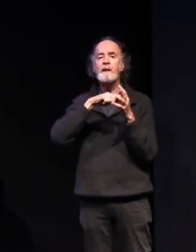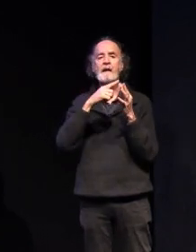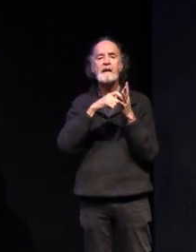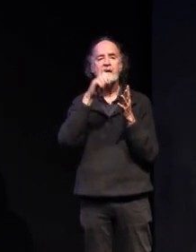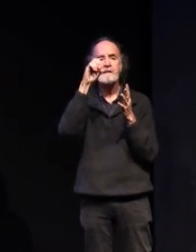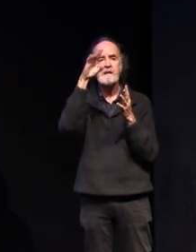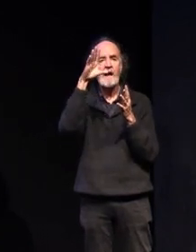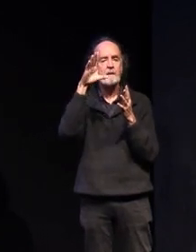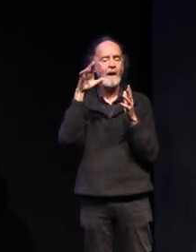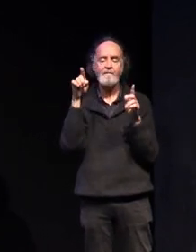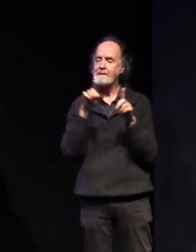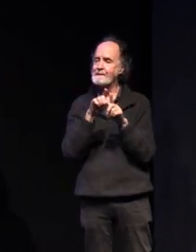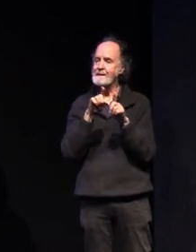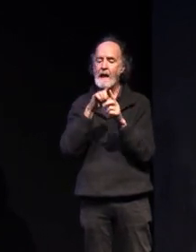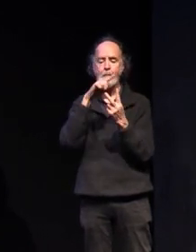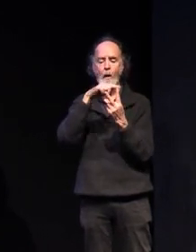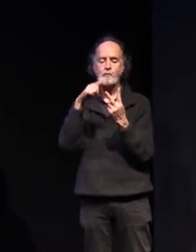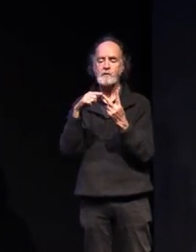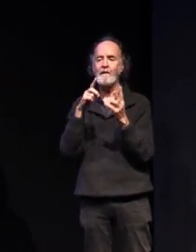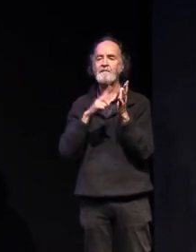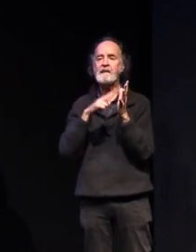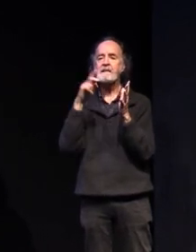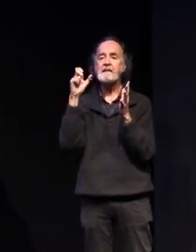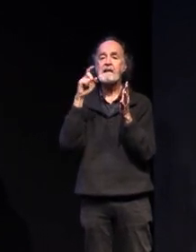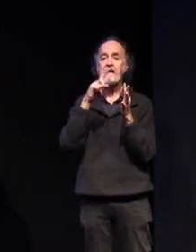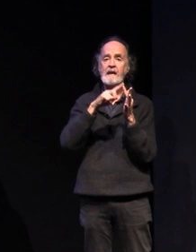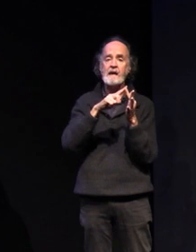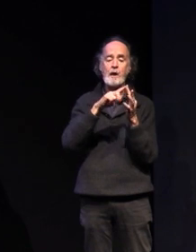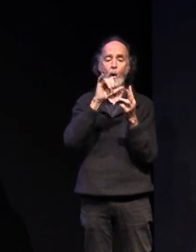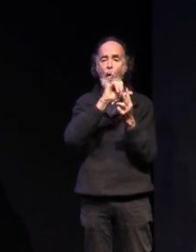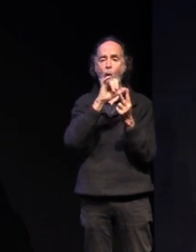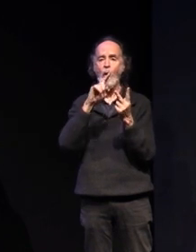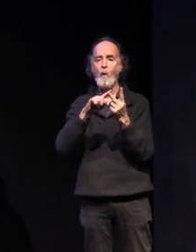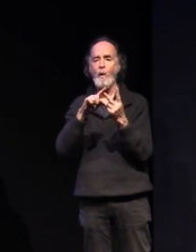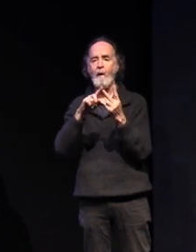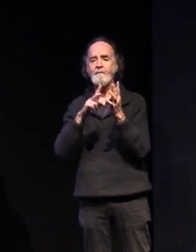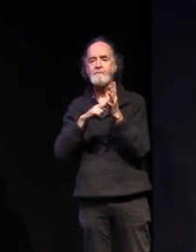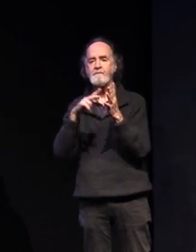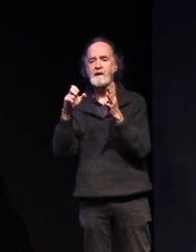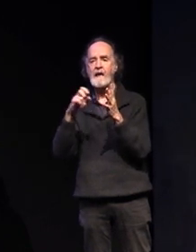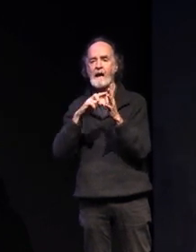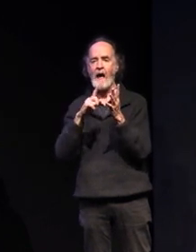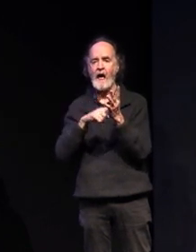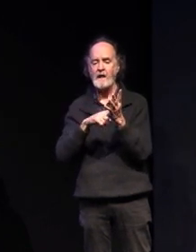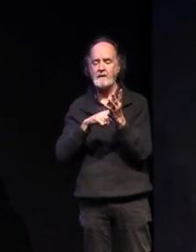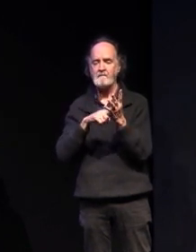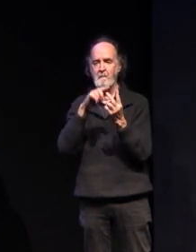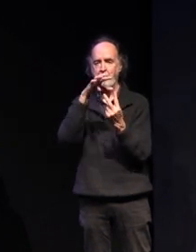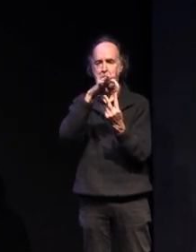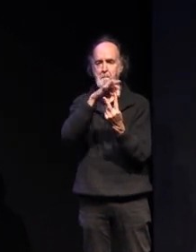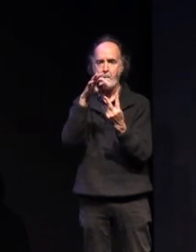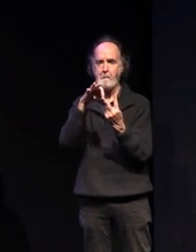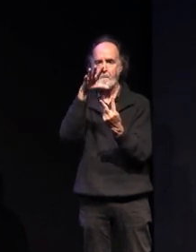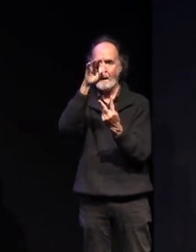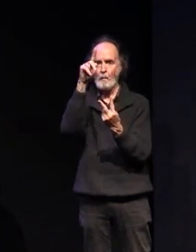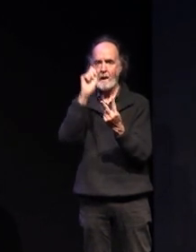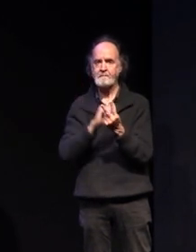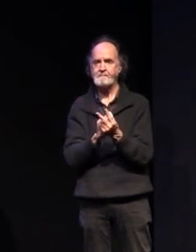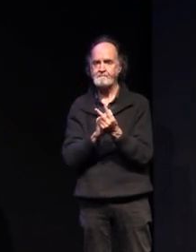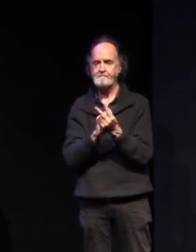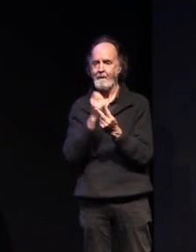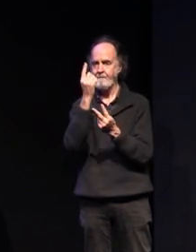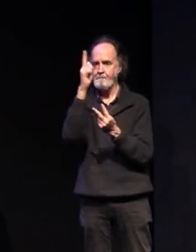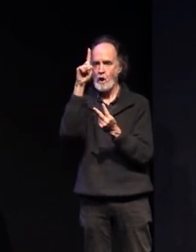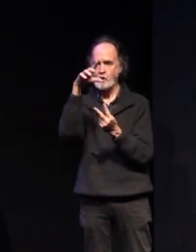will get the same option so vce next year or vcal and based on your selection of those two programs so that's our first